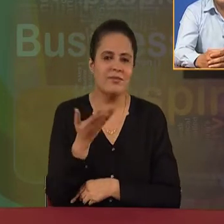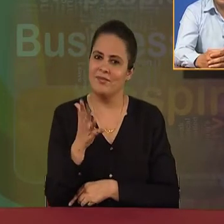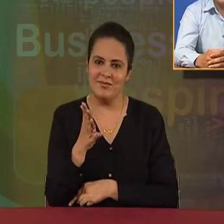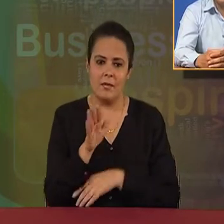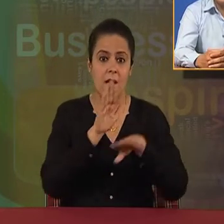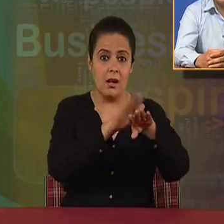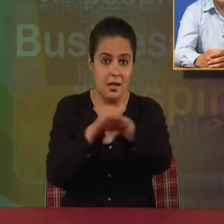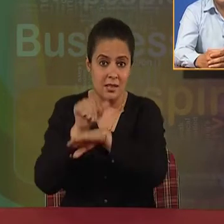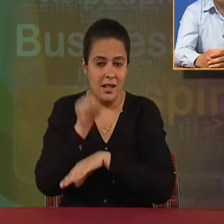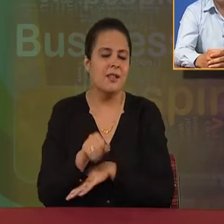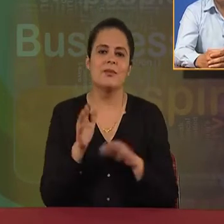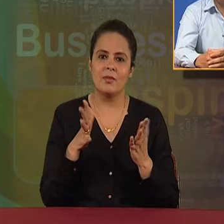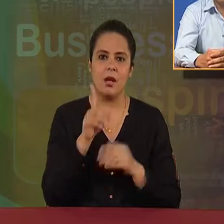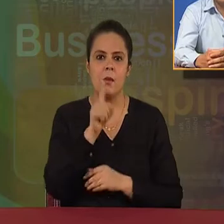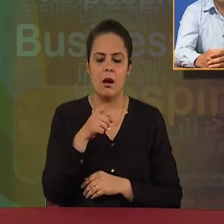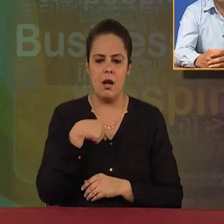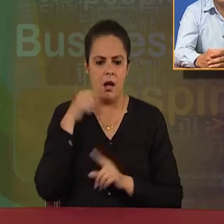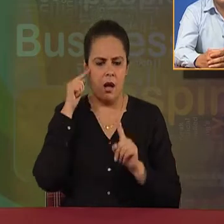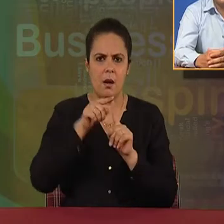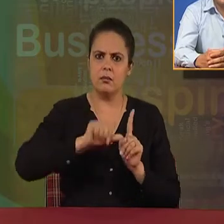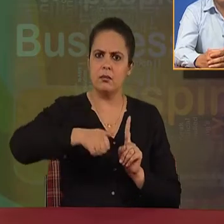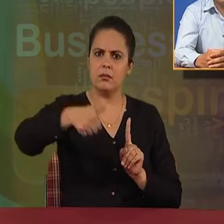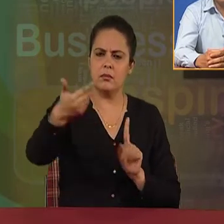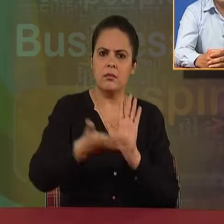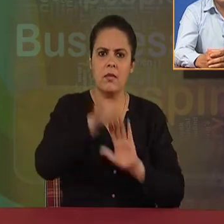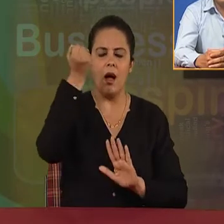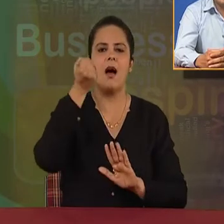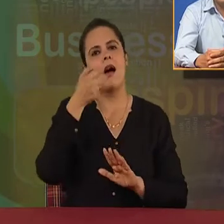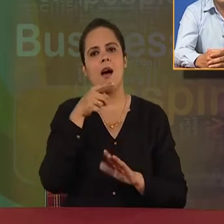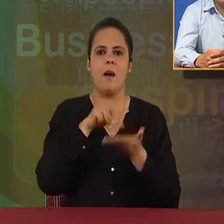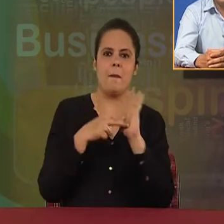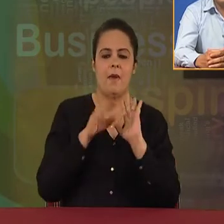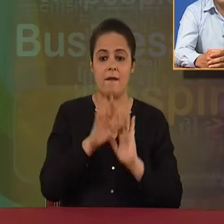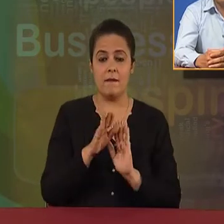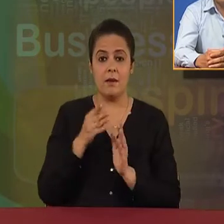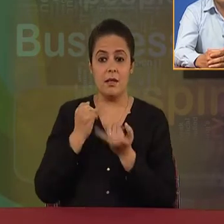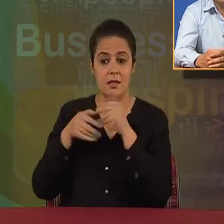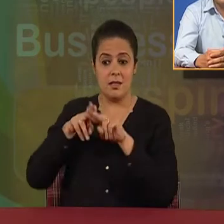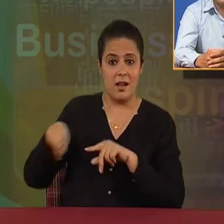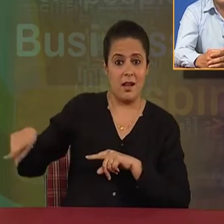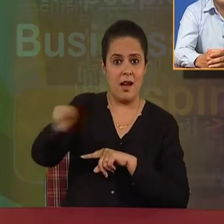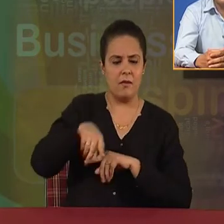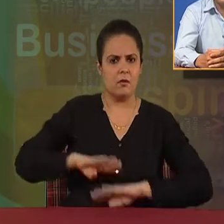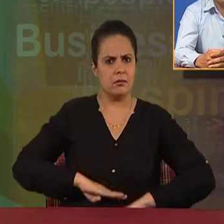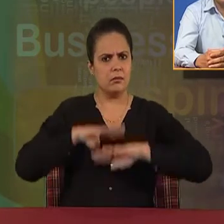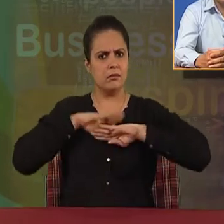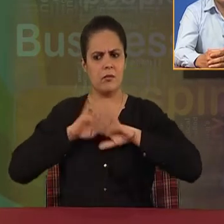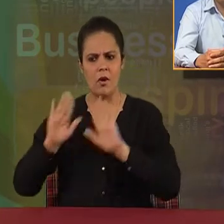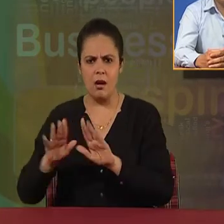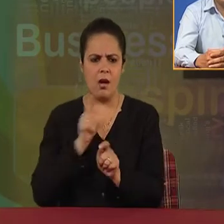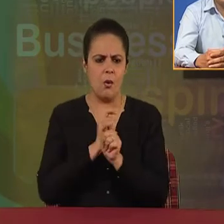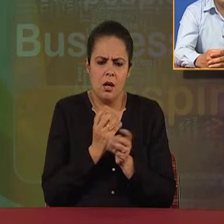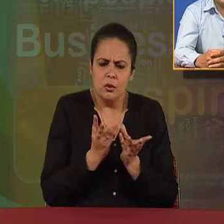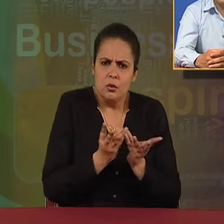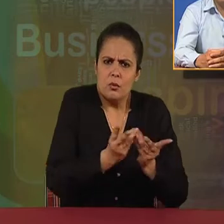felt or noticed when targets are met. Employees are satisfied, and order lines are present. It is only